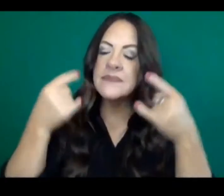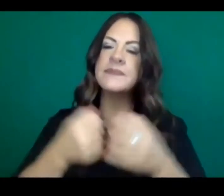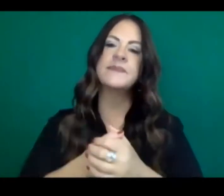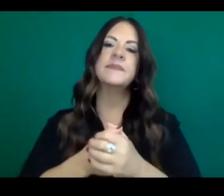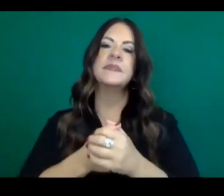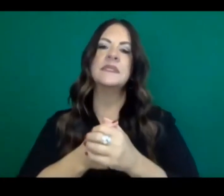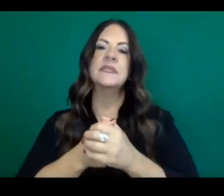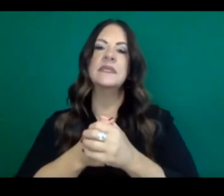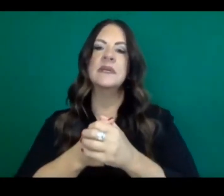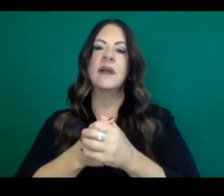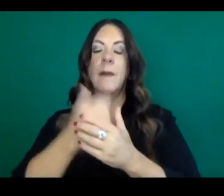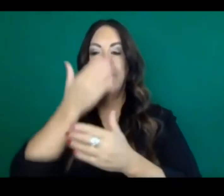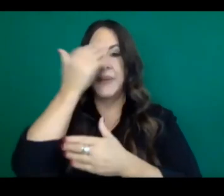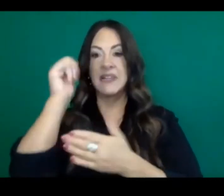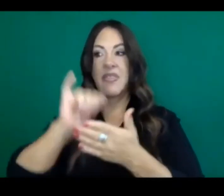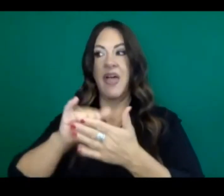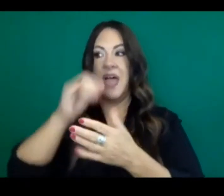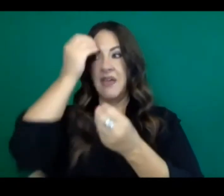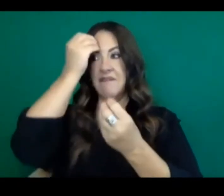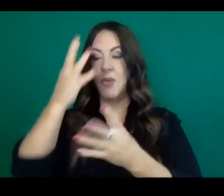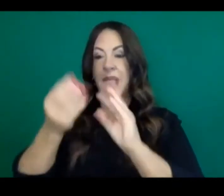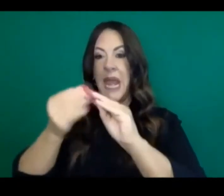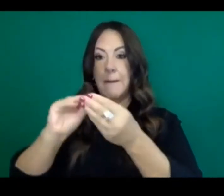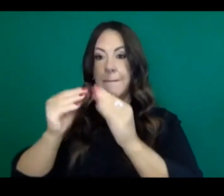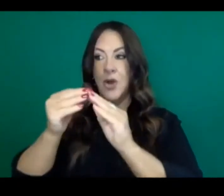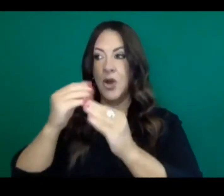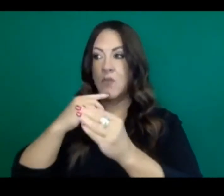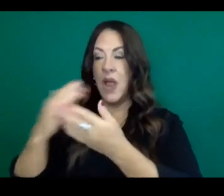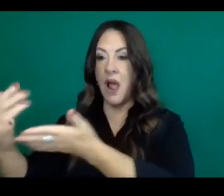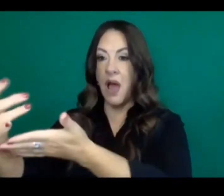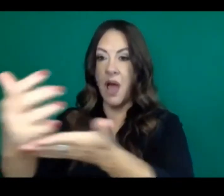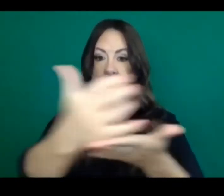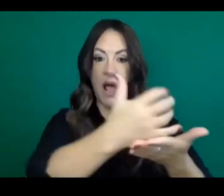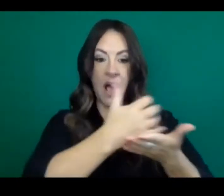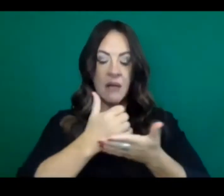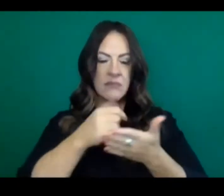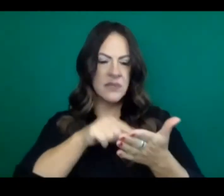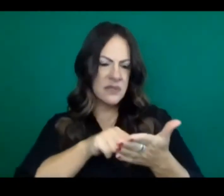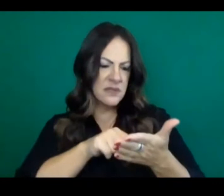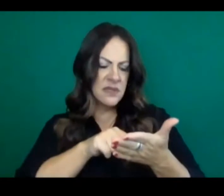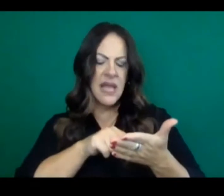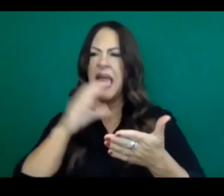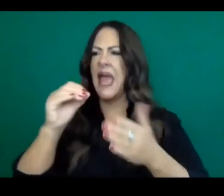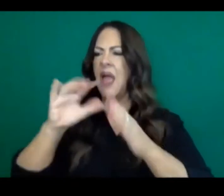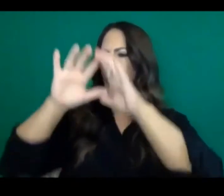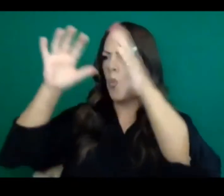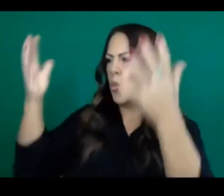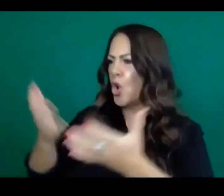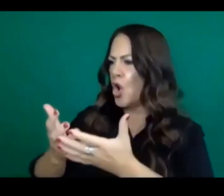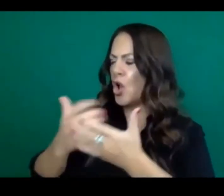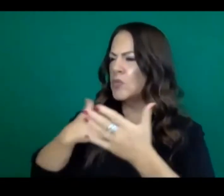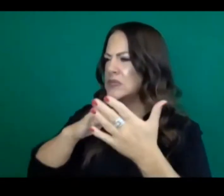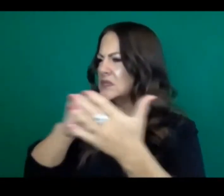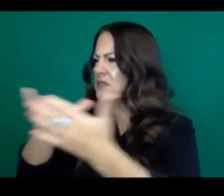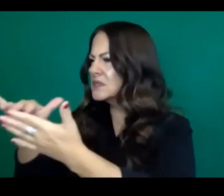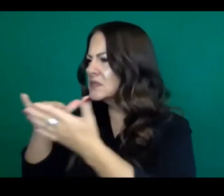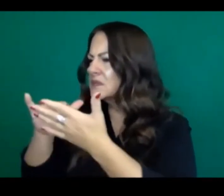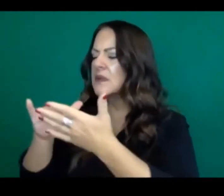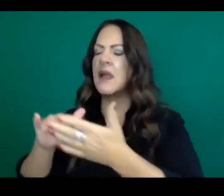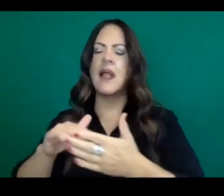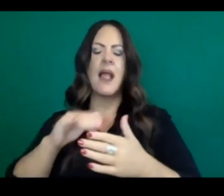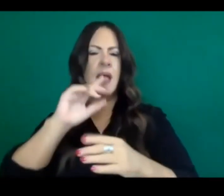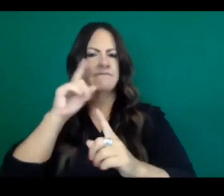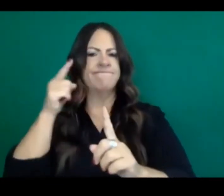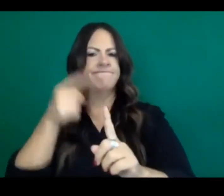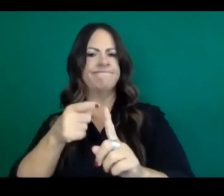that we continue to learn from across the globe and here at home, across the states about the impact of having